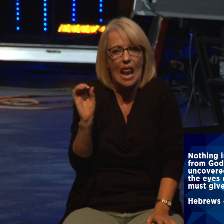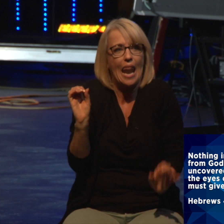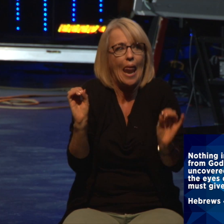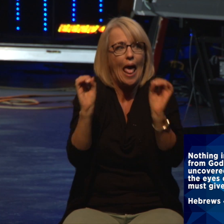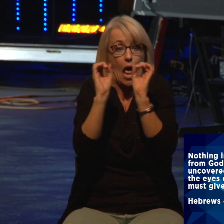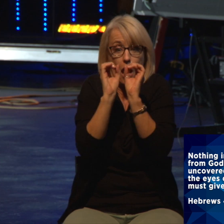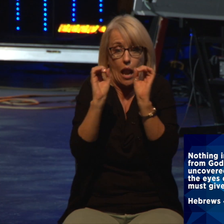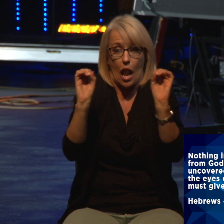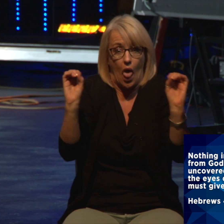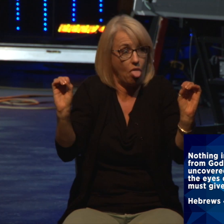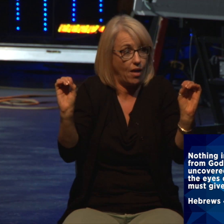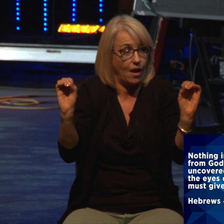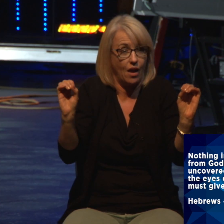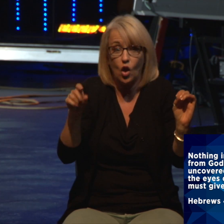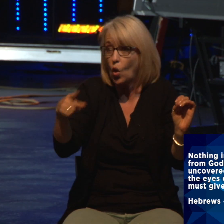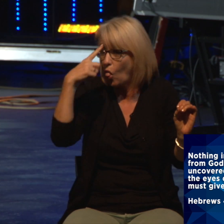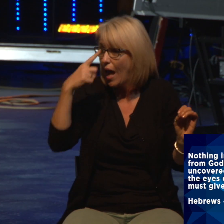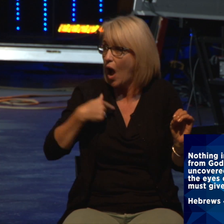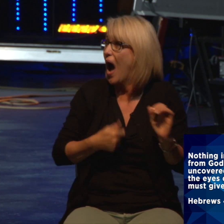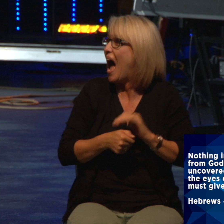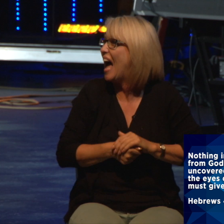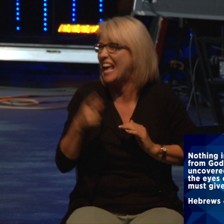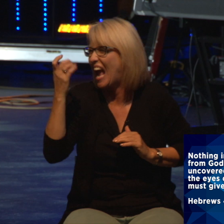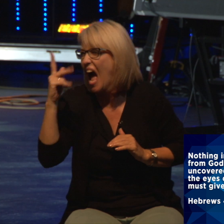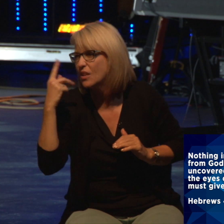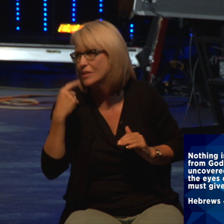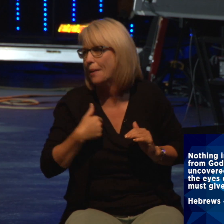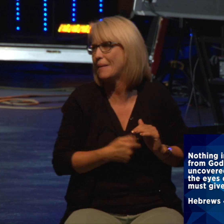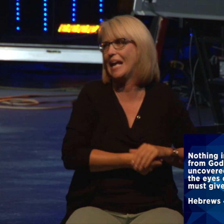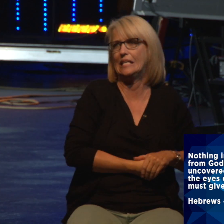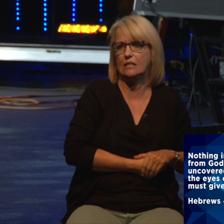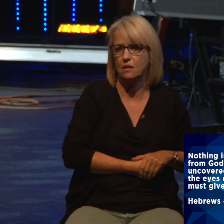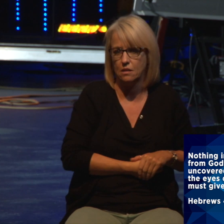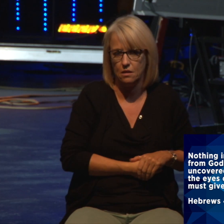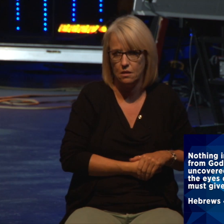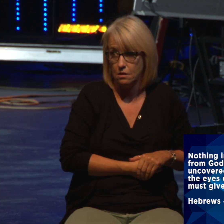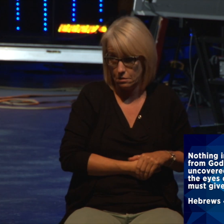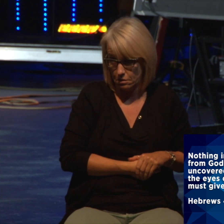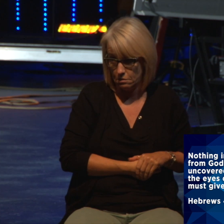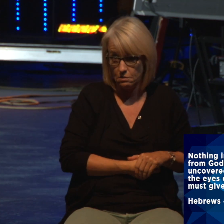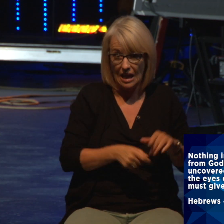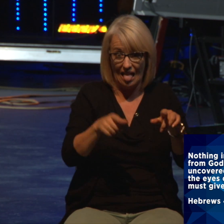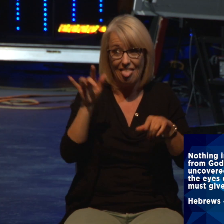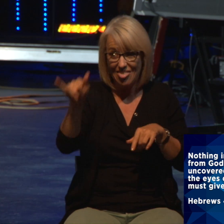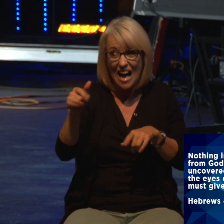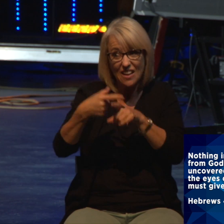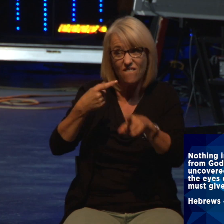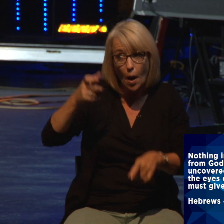from God. What makes us think we can get by with something? It is satanic when we think we can sin and get